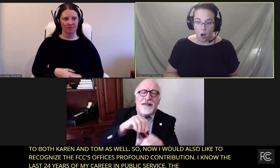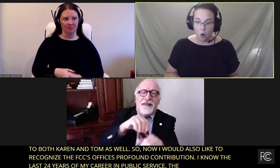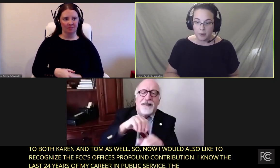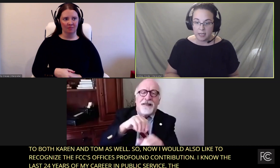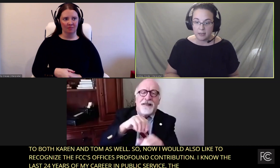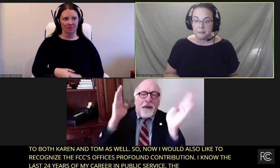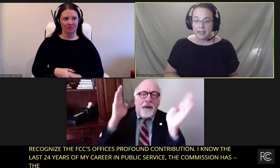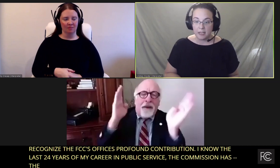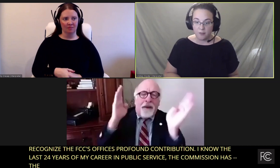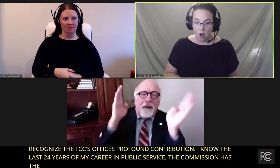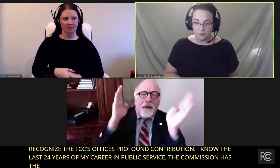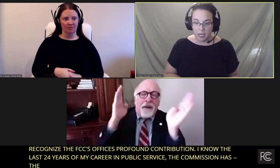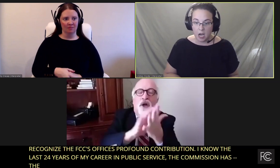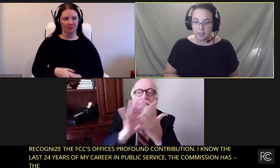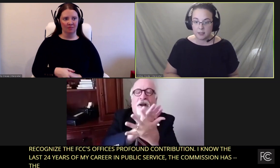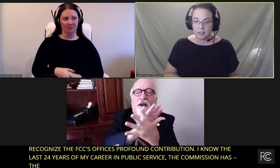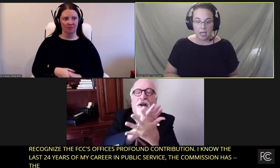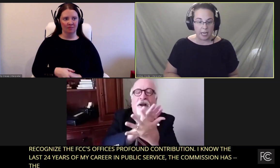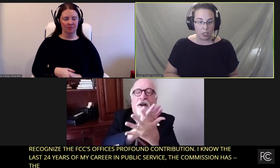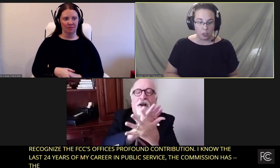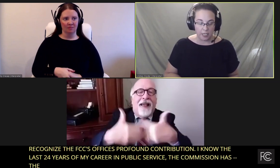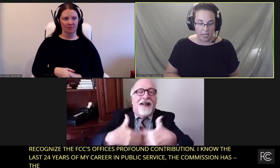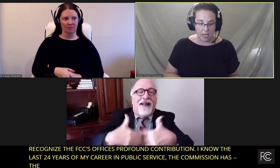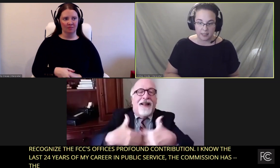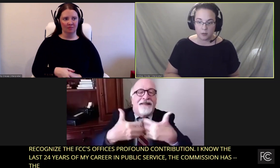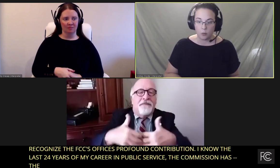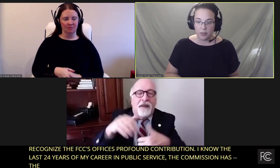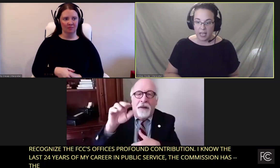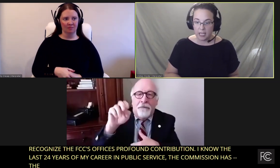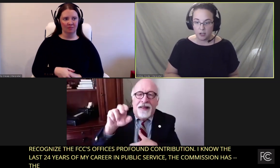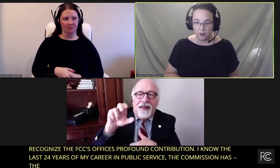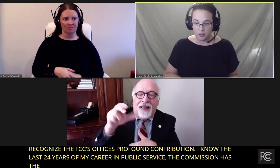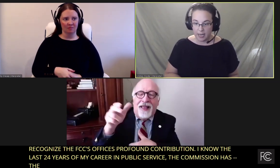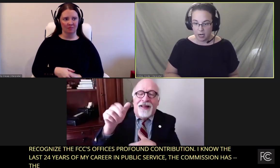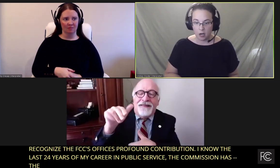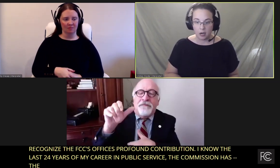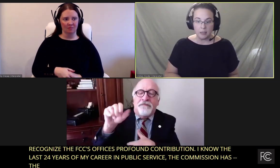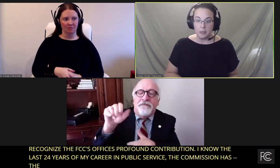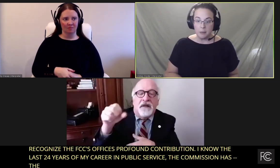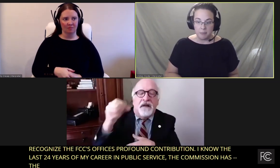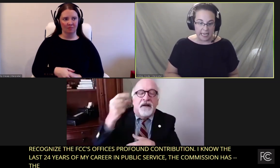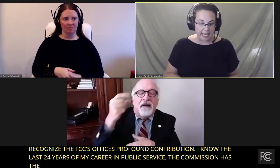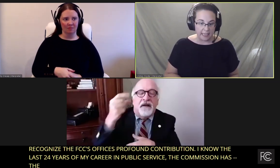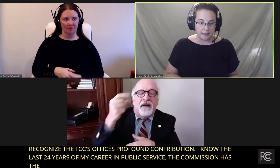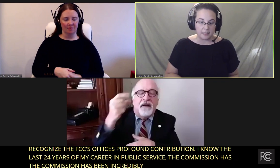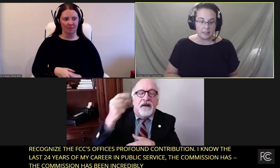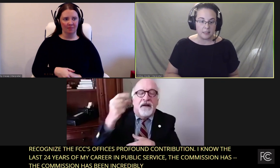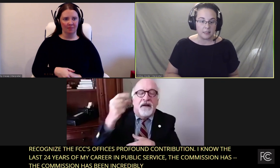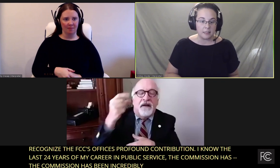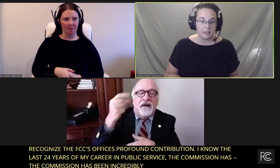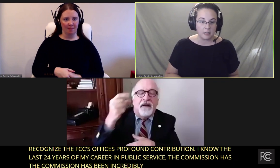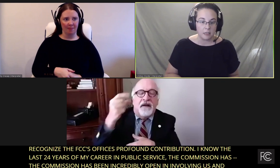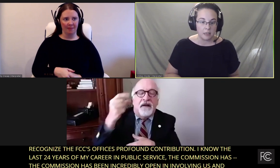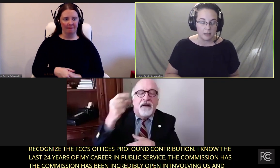incredibly open in involving us and including us within their meetings.